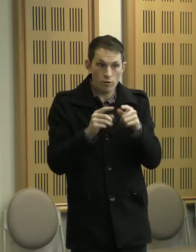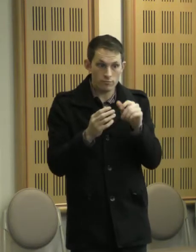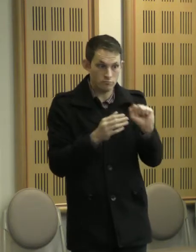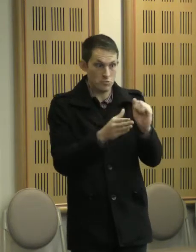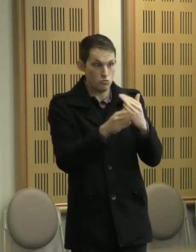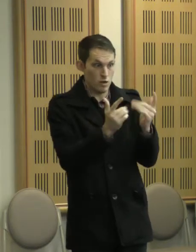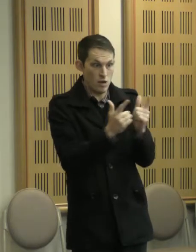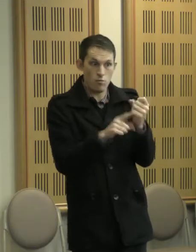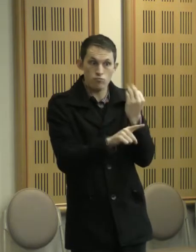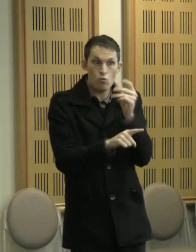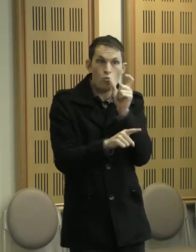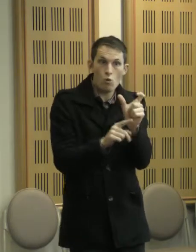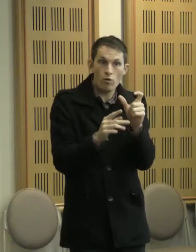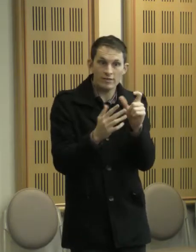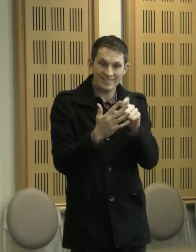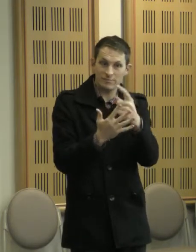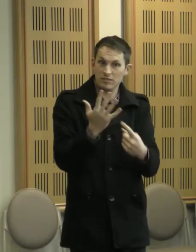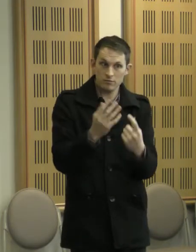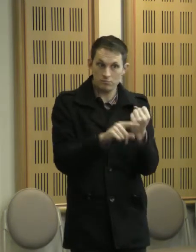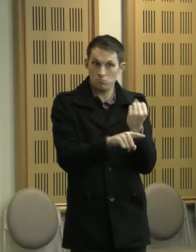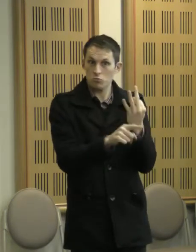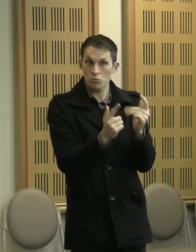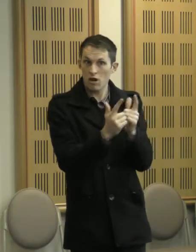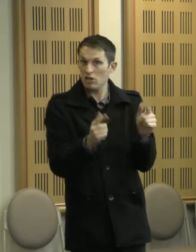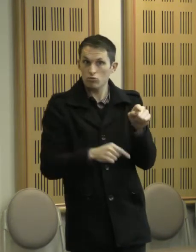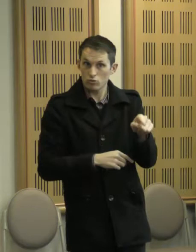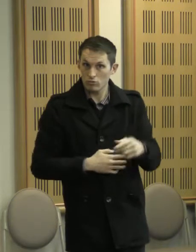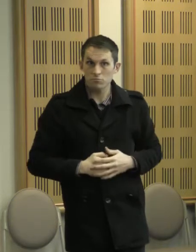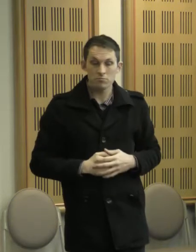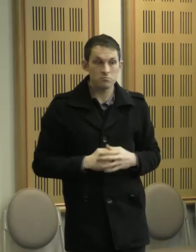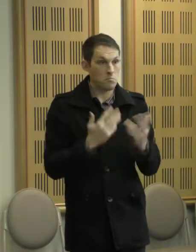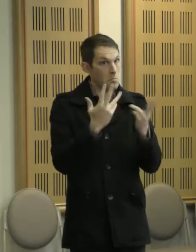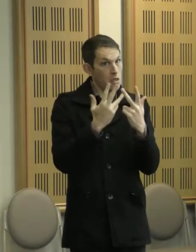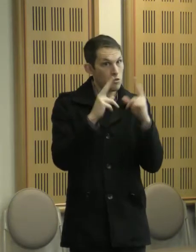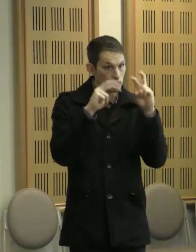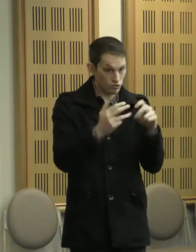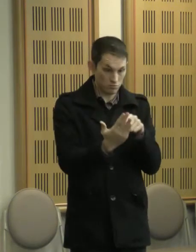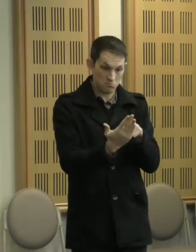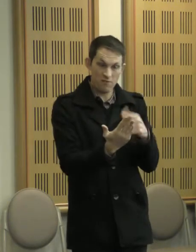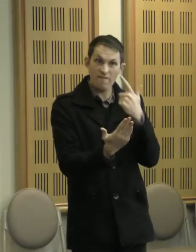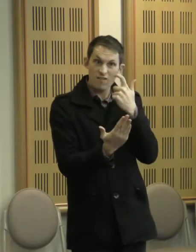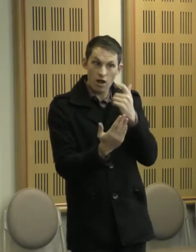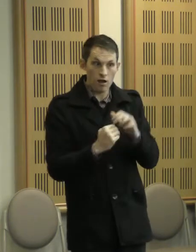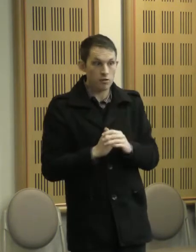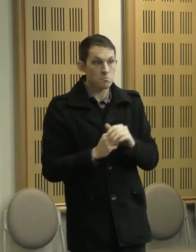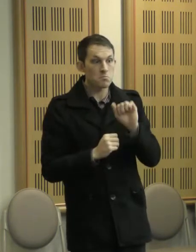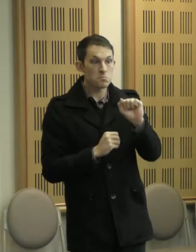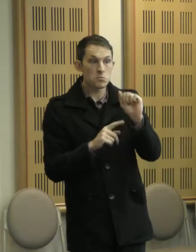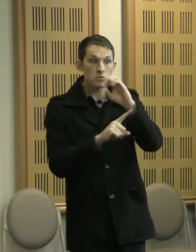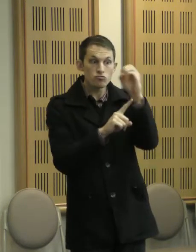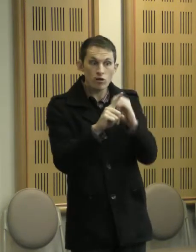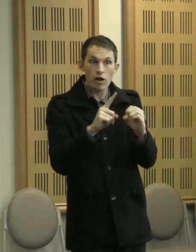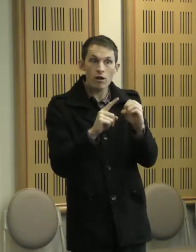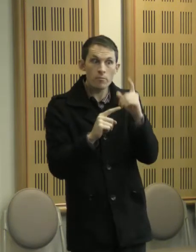language for disability. Another thing the research revealed was that the rate of disability among